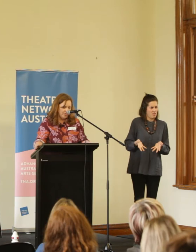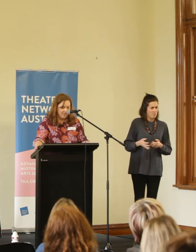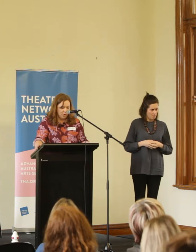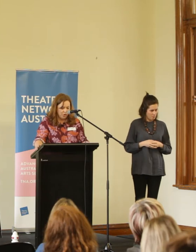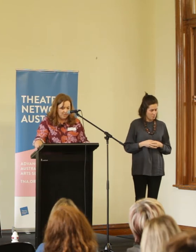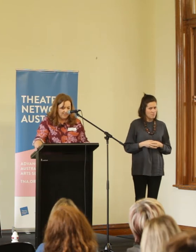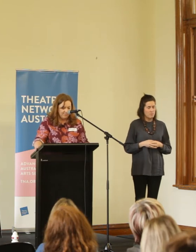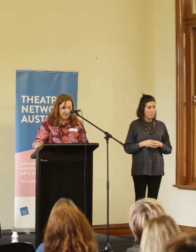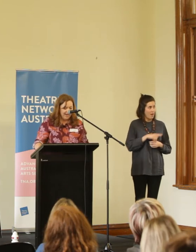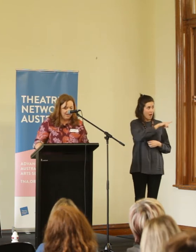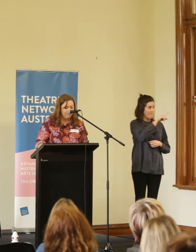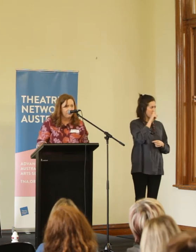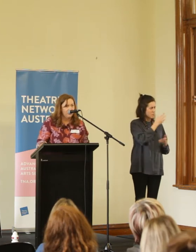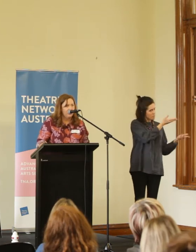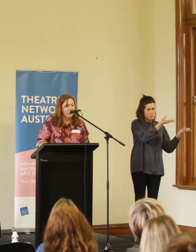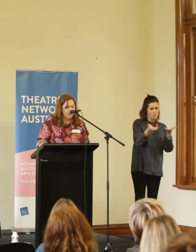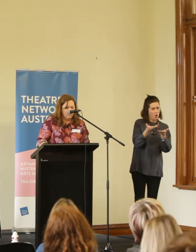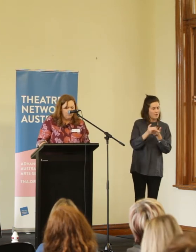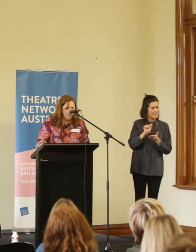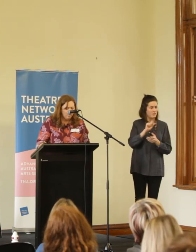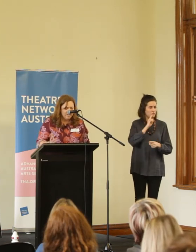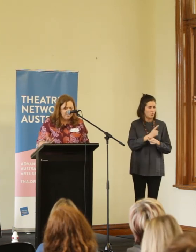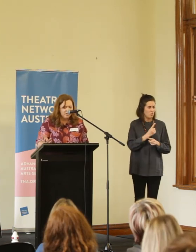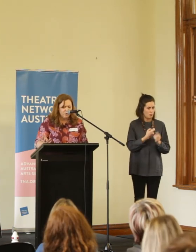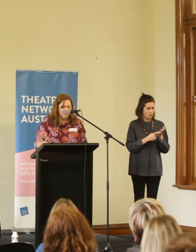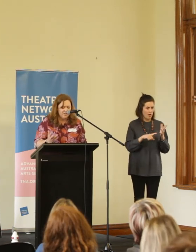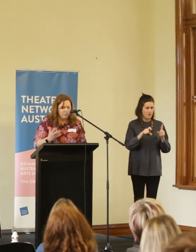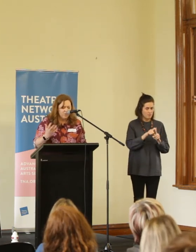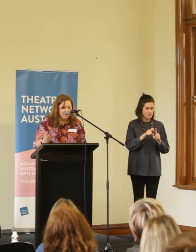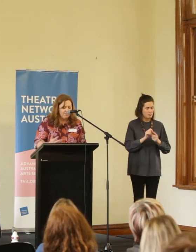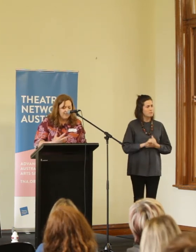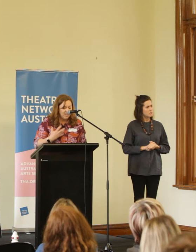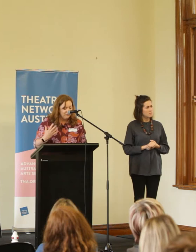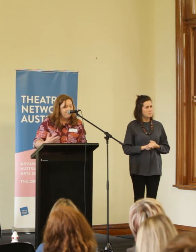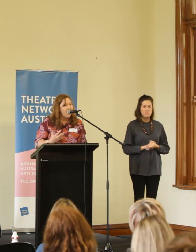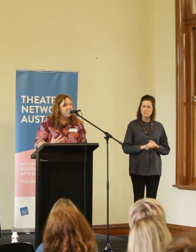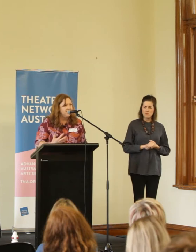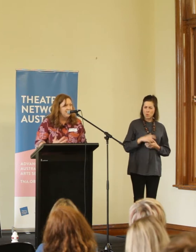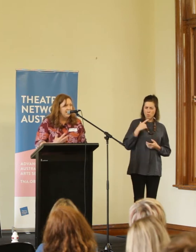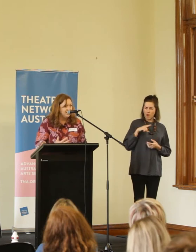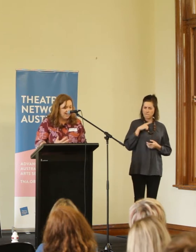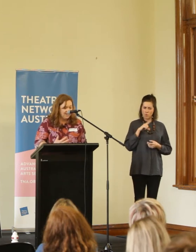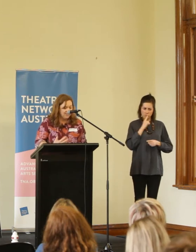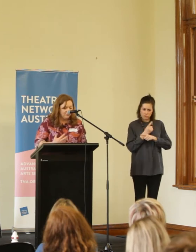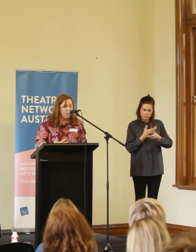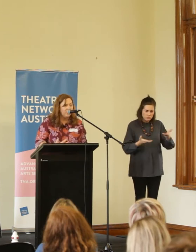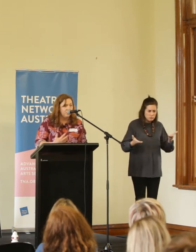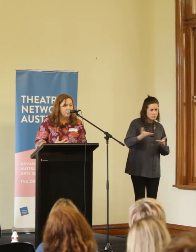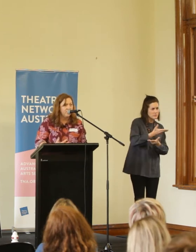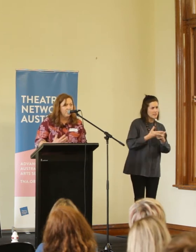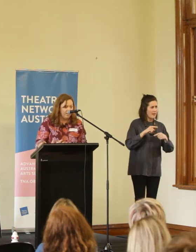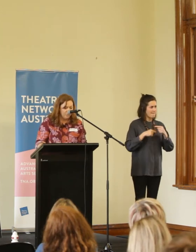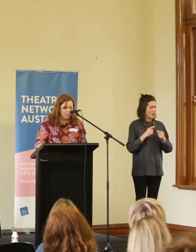support that this notion seemed to have. What were the discourses that were shaping and defining these understandings of